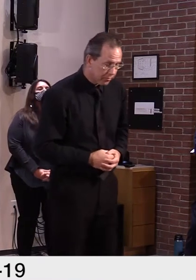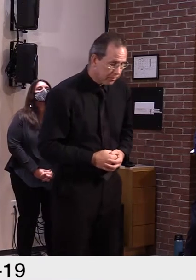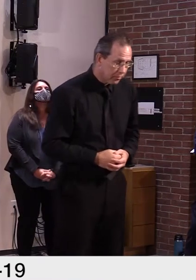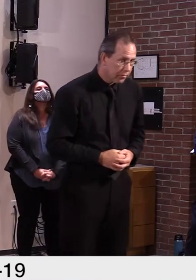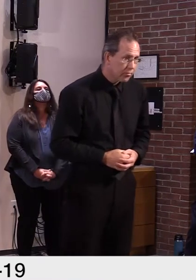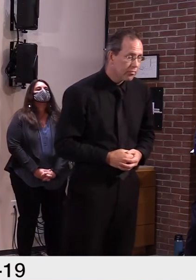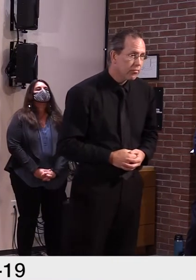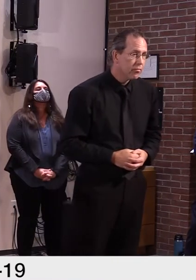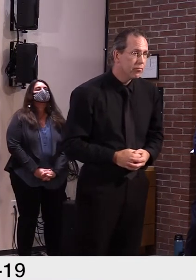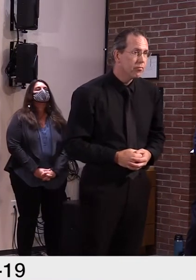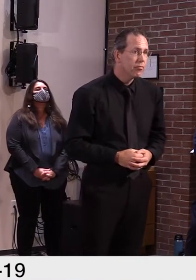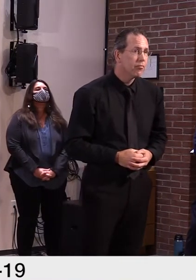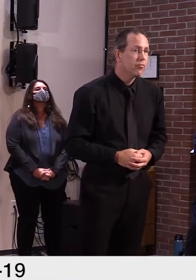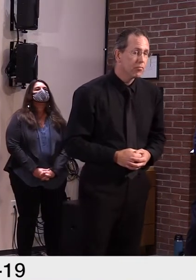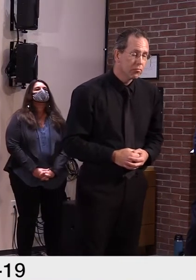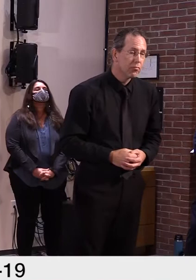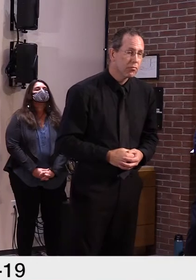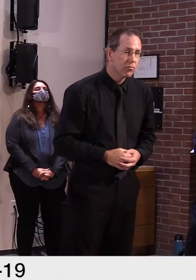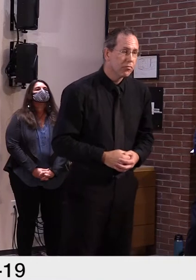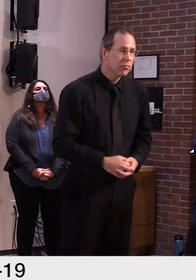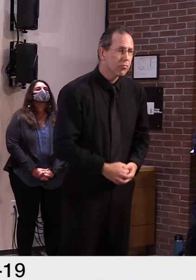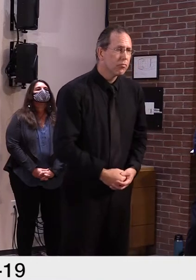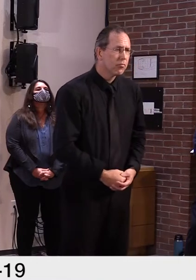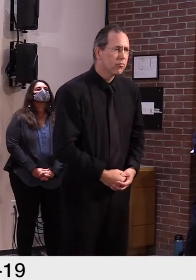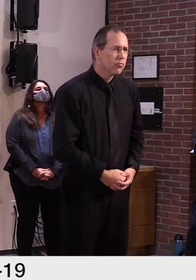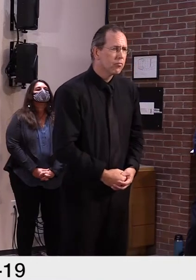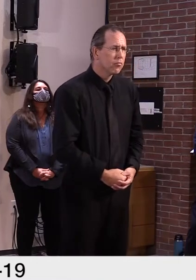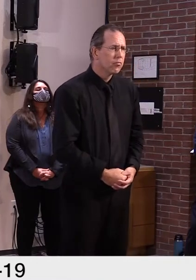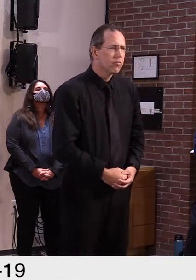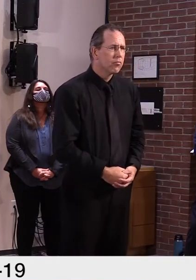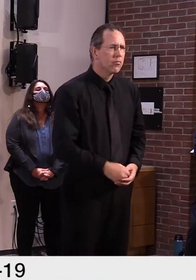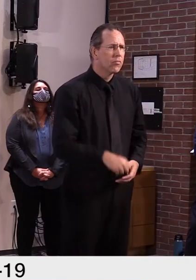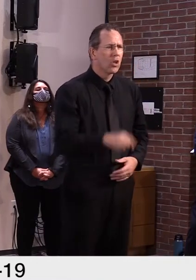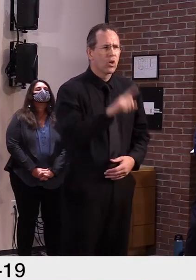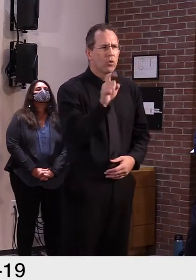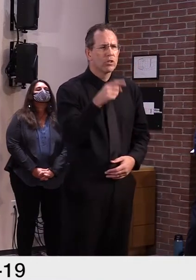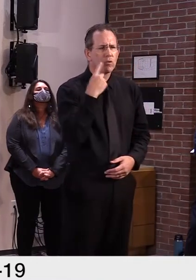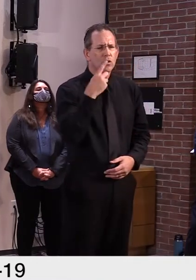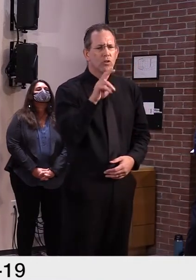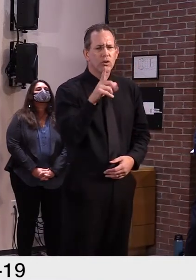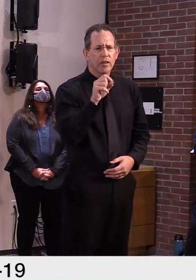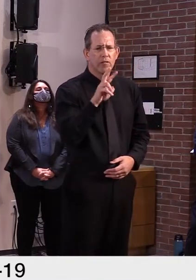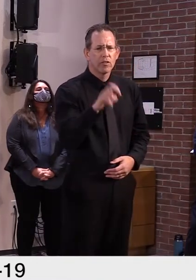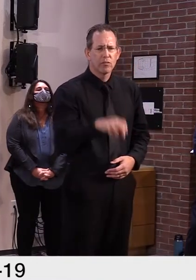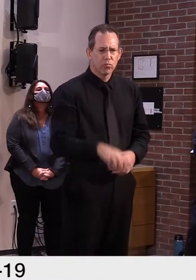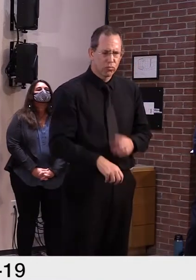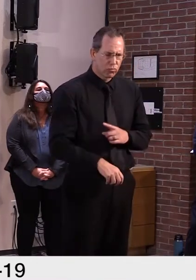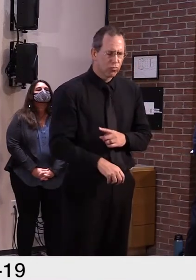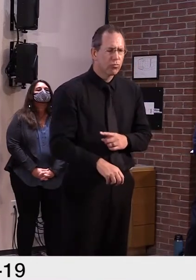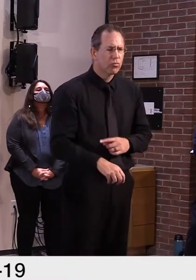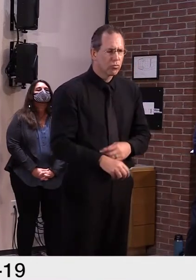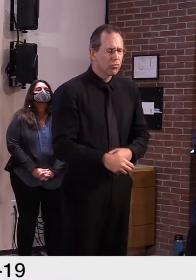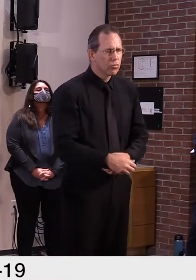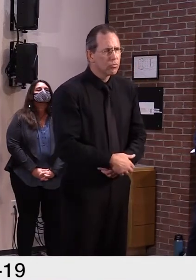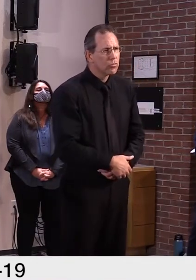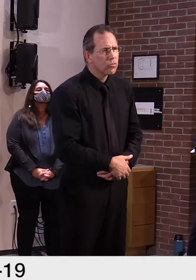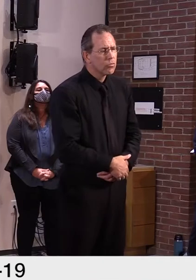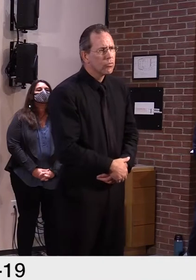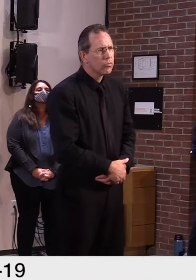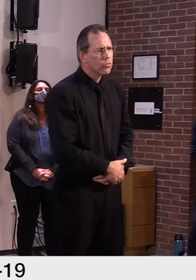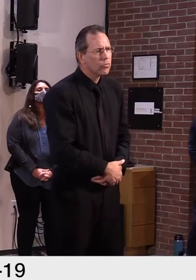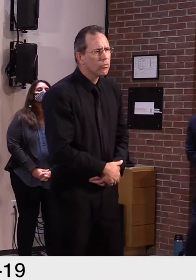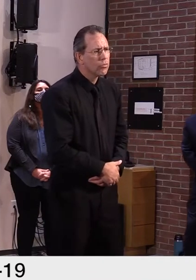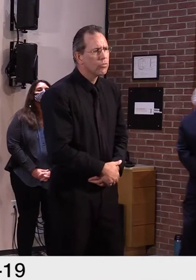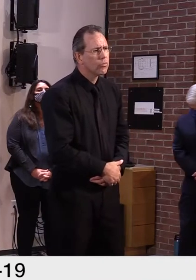Hi. Should be a question for Dr. Latine. You were talking about sort of ways to the health partners looking to get the